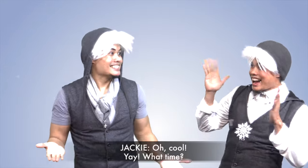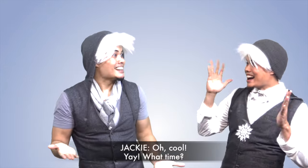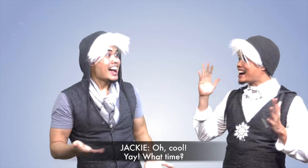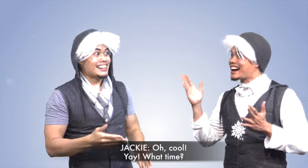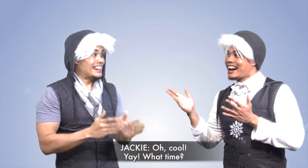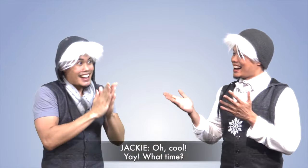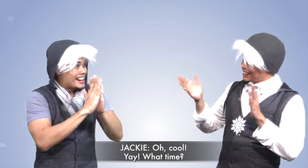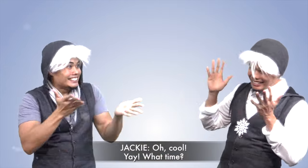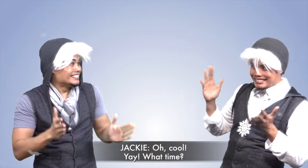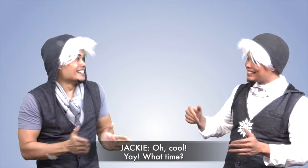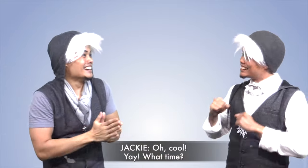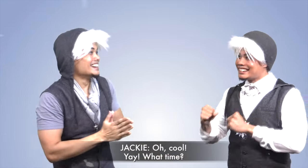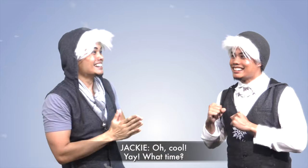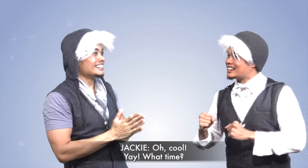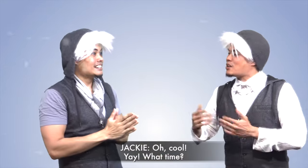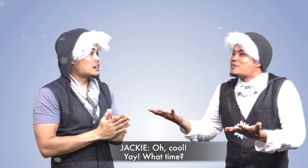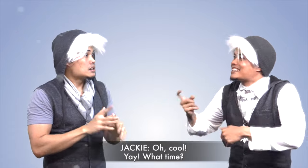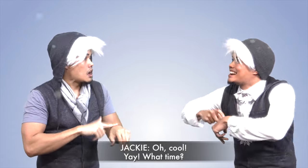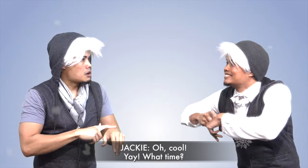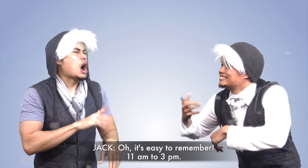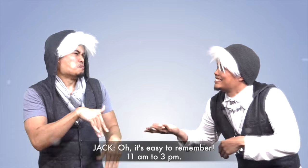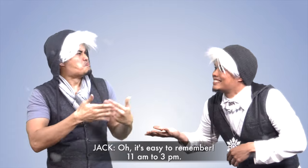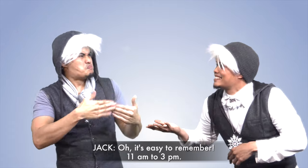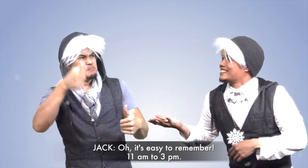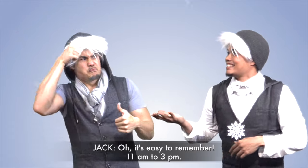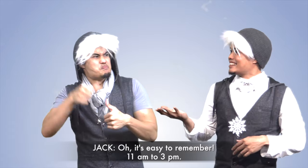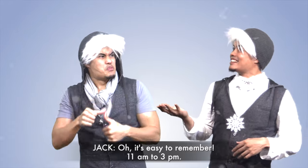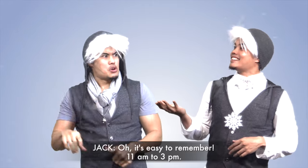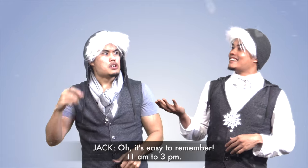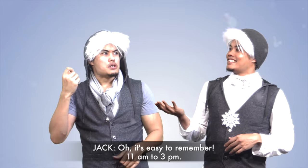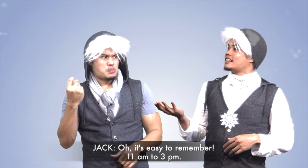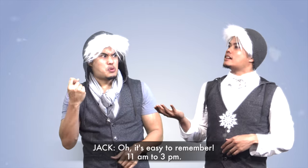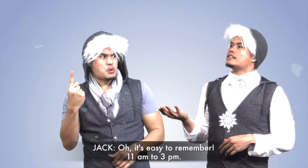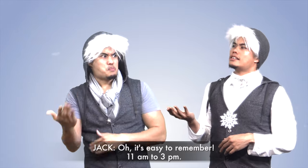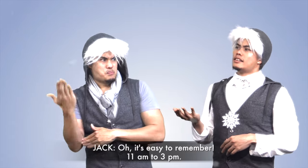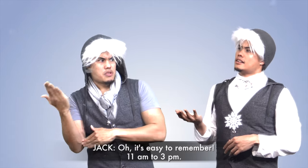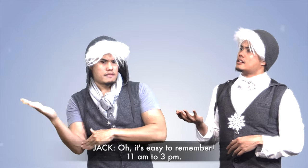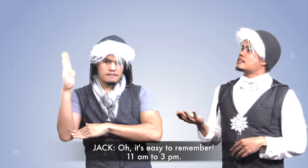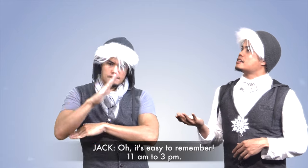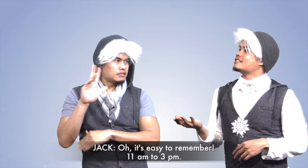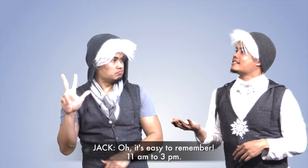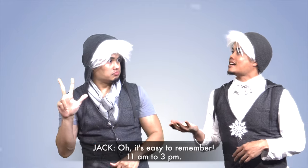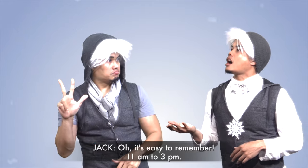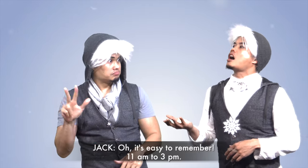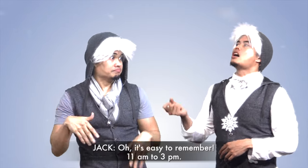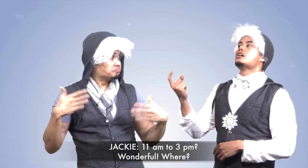Oh, cool, yay! What time? Oh, it's easy to remember, 11 a.m. to 3 p.m.